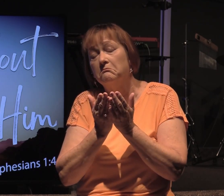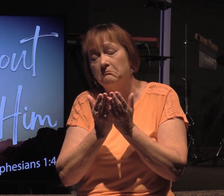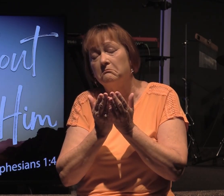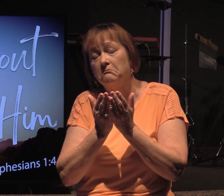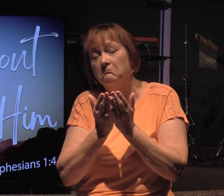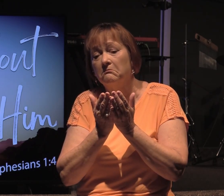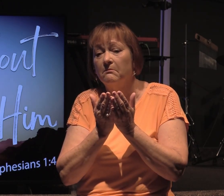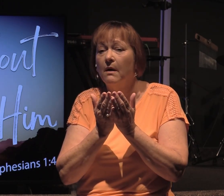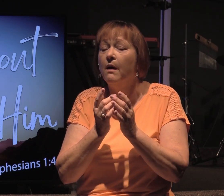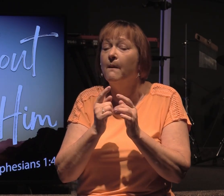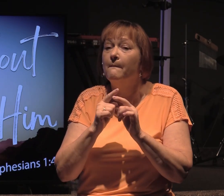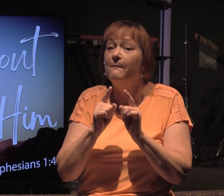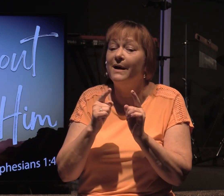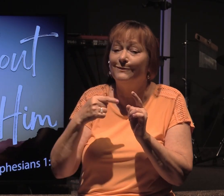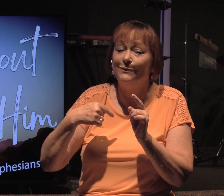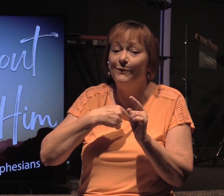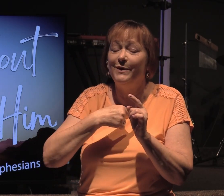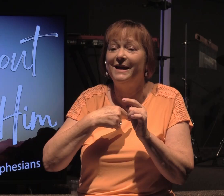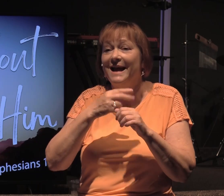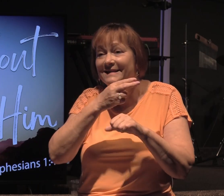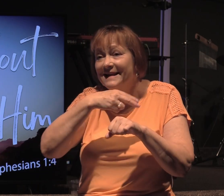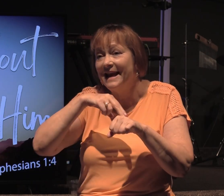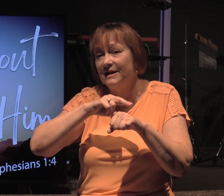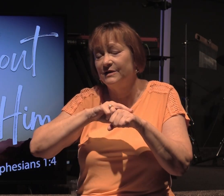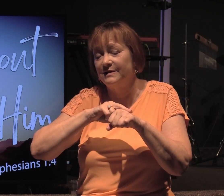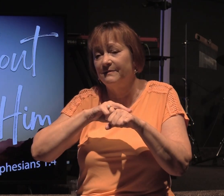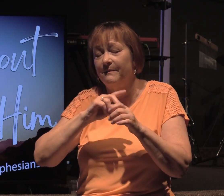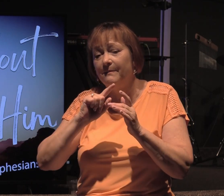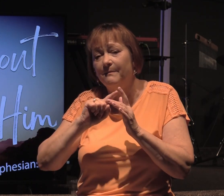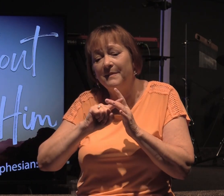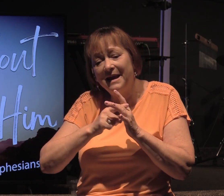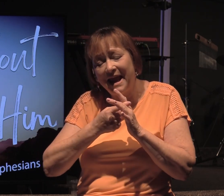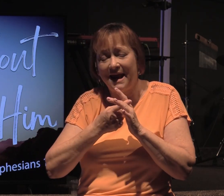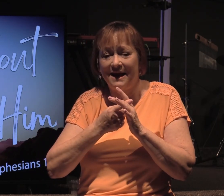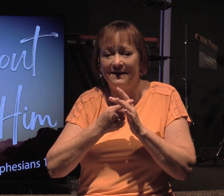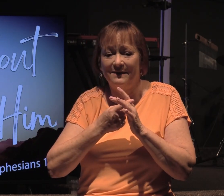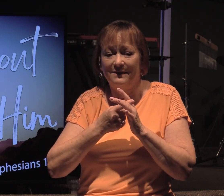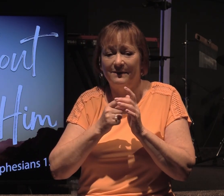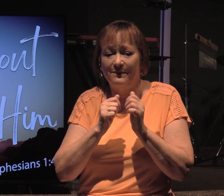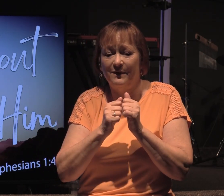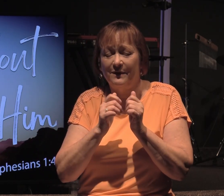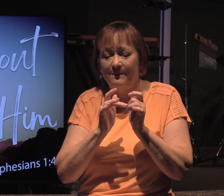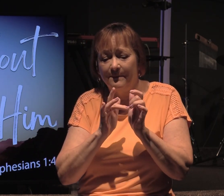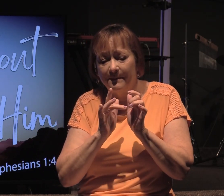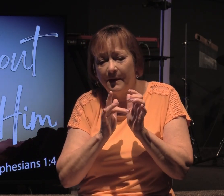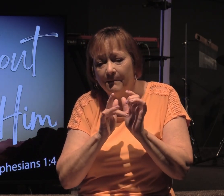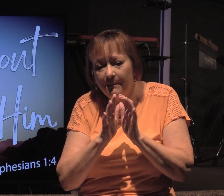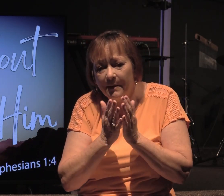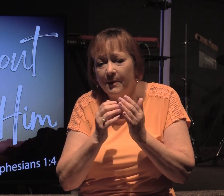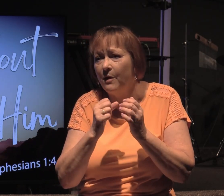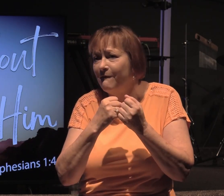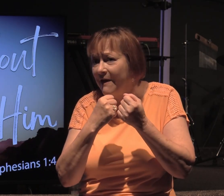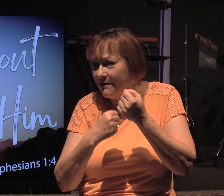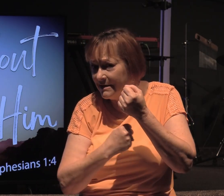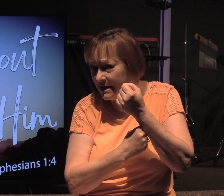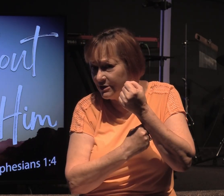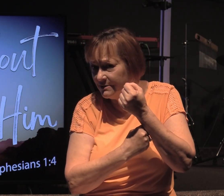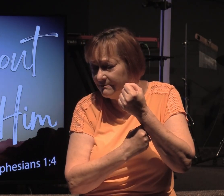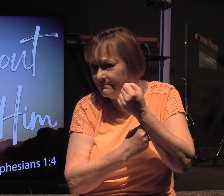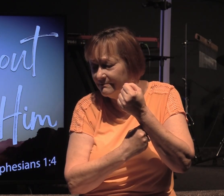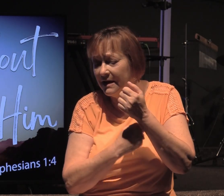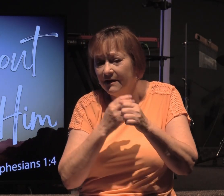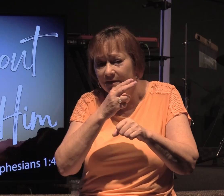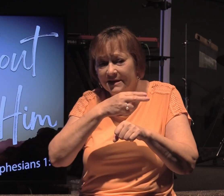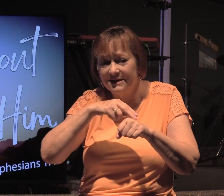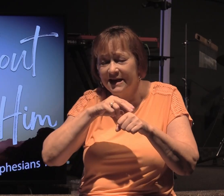Though we, as a nation, began with a biblical foundation, this